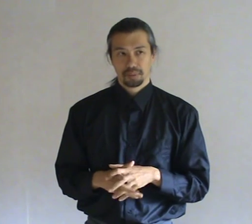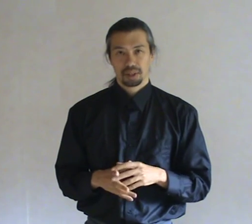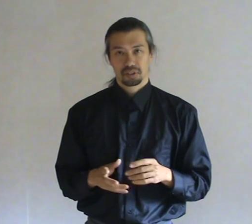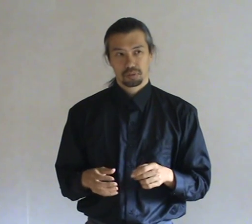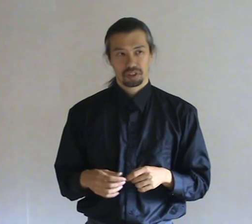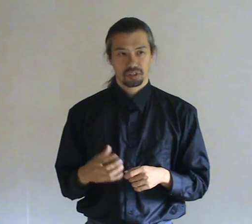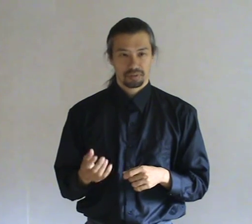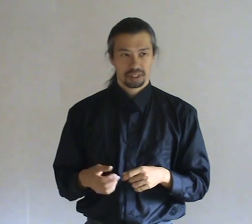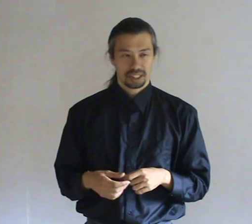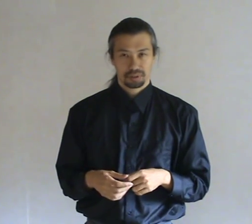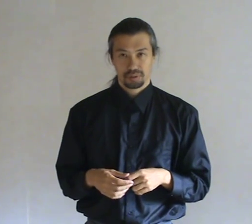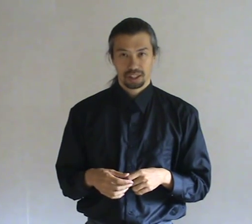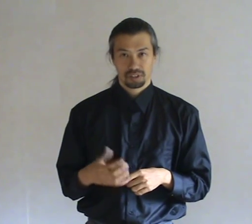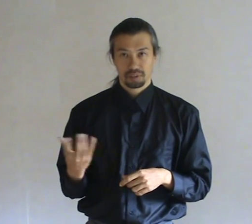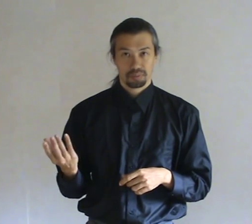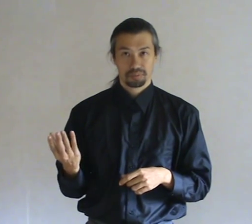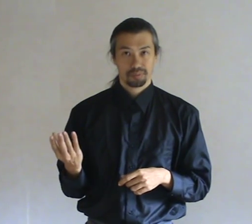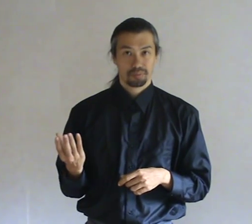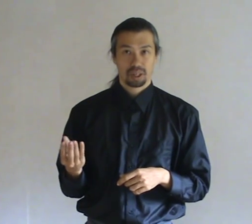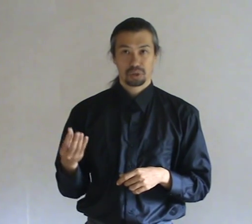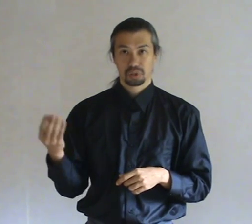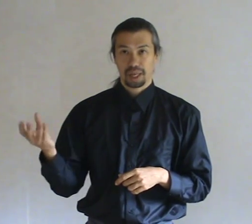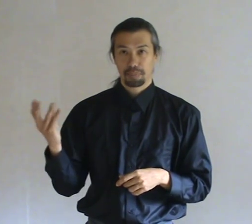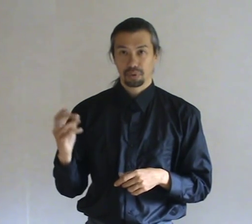But for instance if I sacrifice a biological apple.